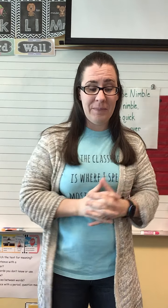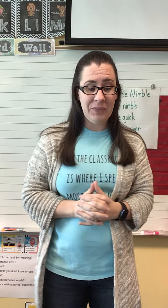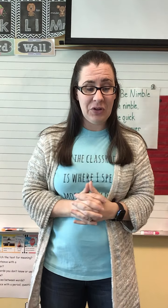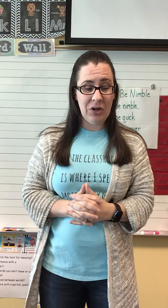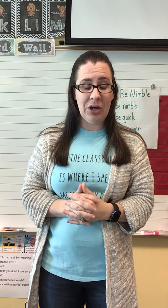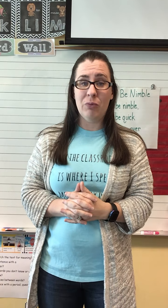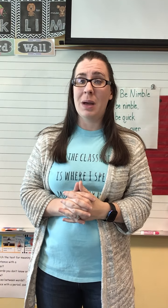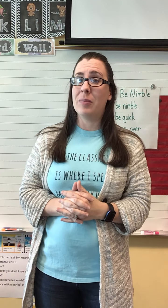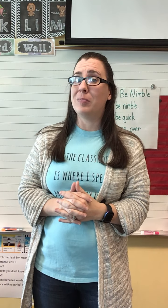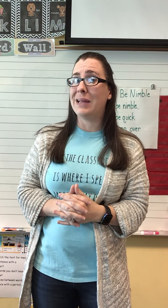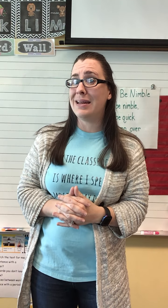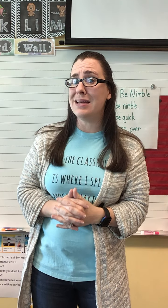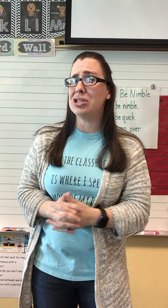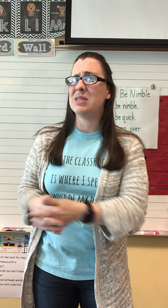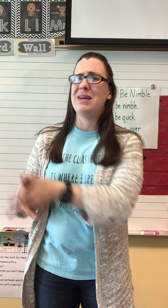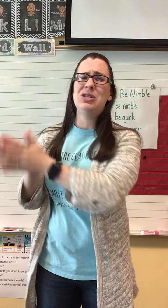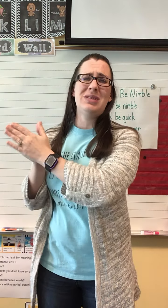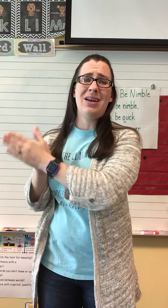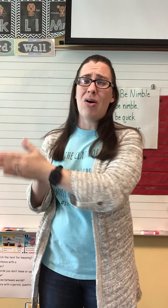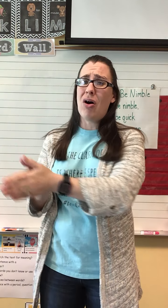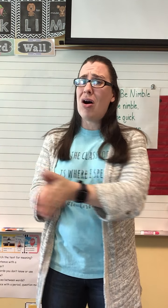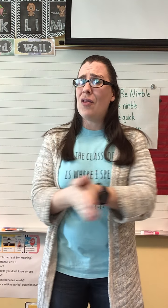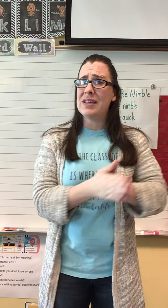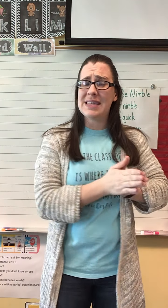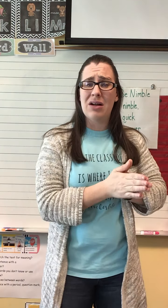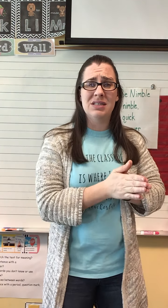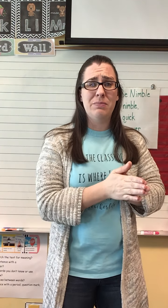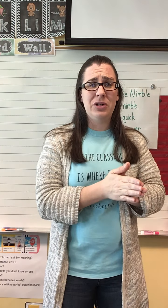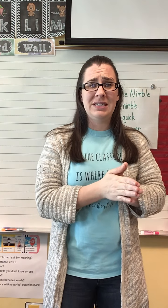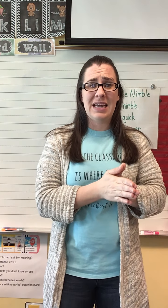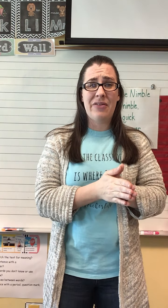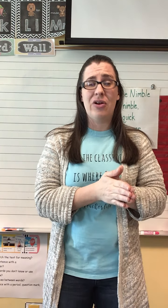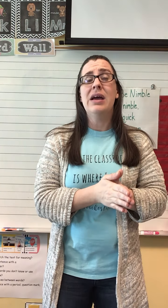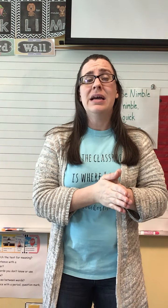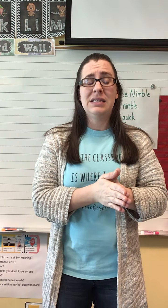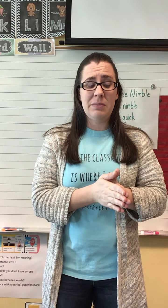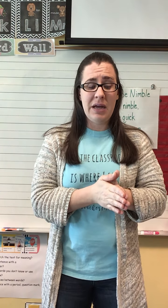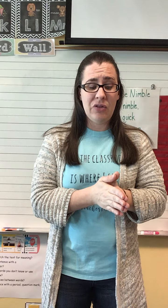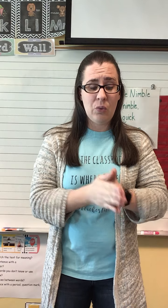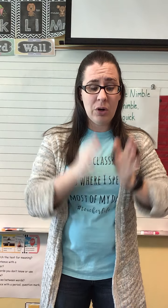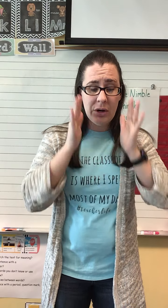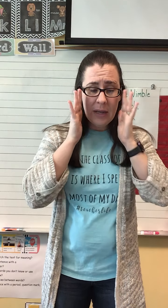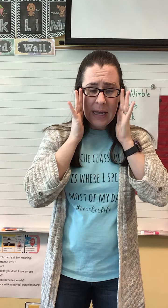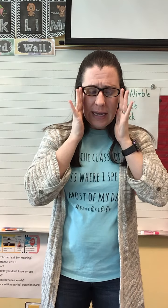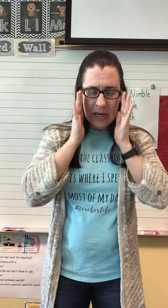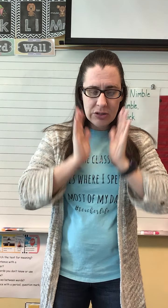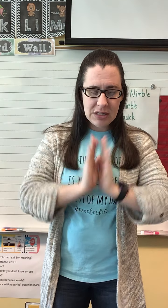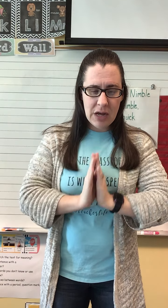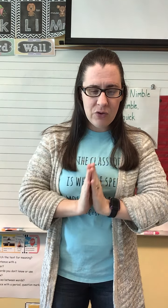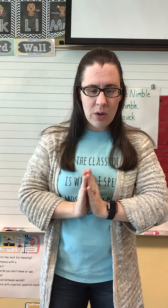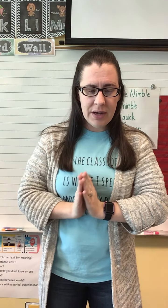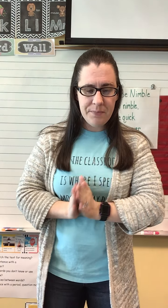Good. Remember, blending just means you take all the sounds and put it together to make the word. Here's another one.